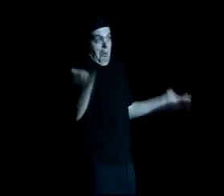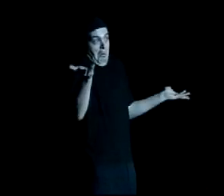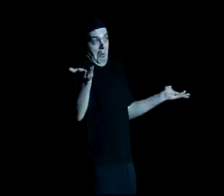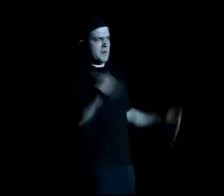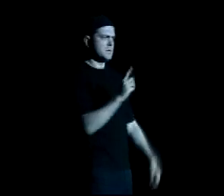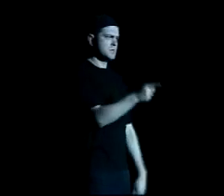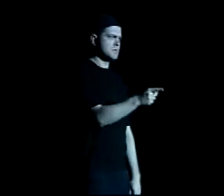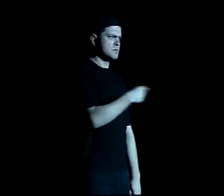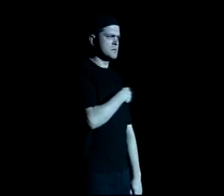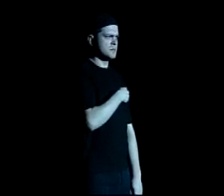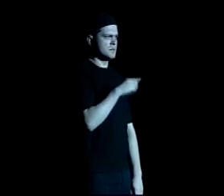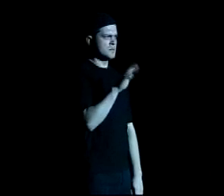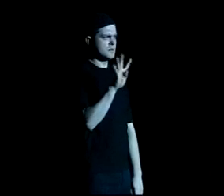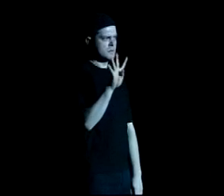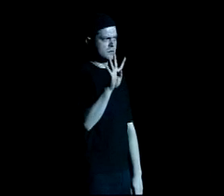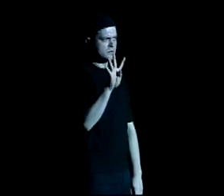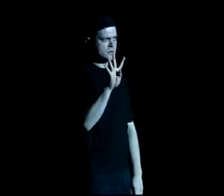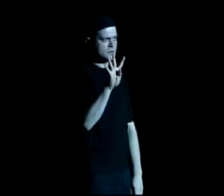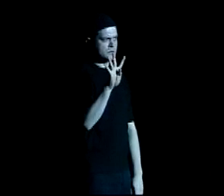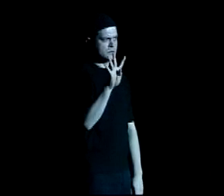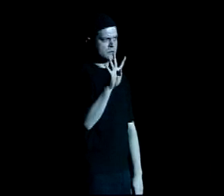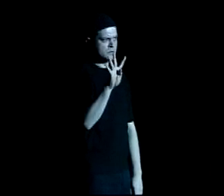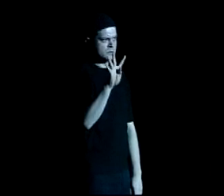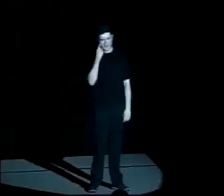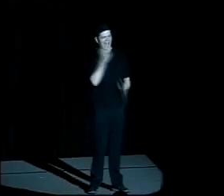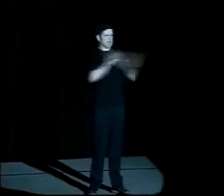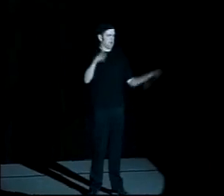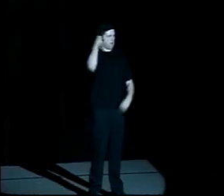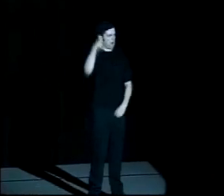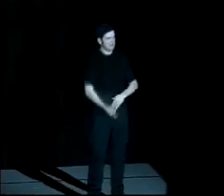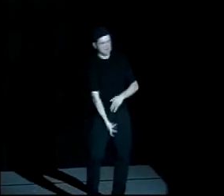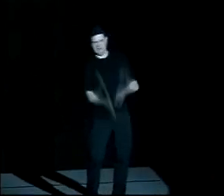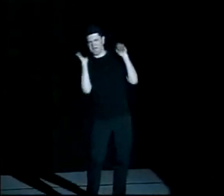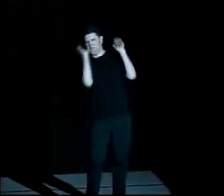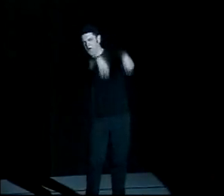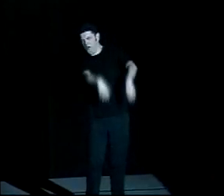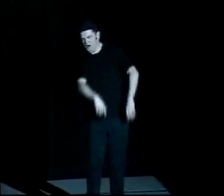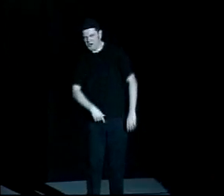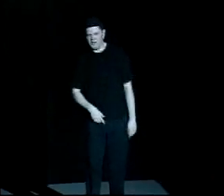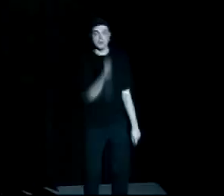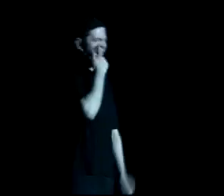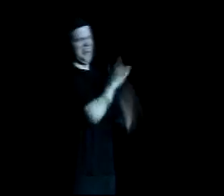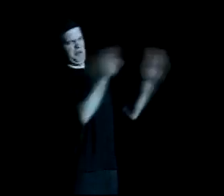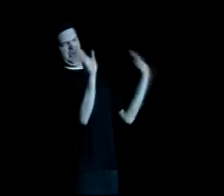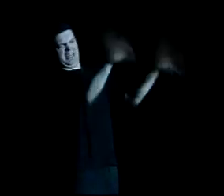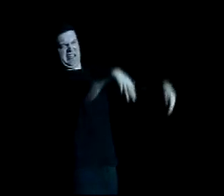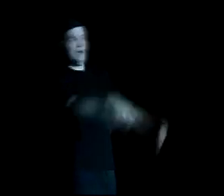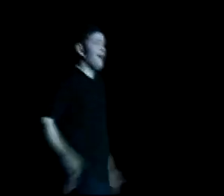care What your heart is for I don't know him anymore Cause I don't care, I